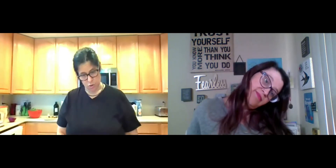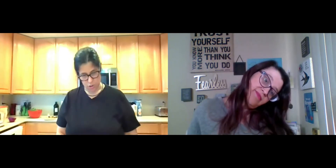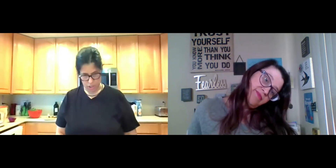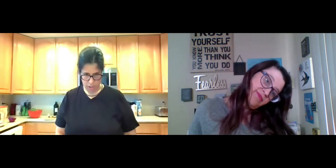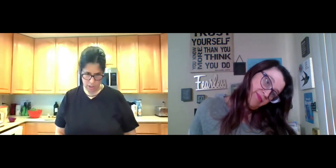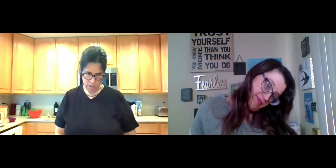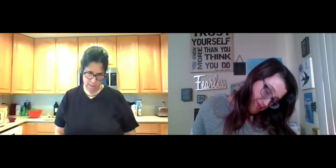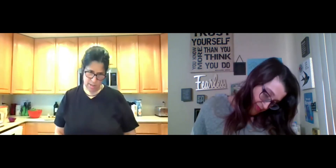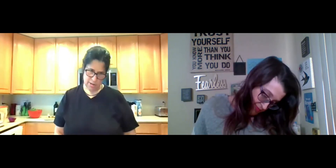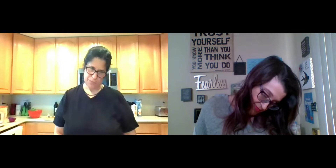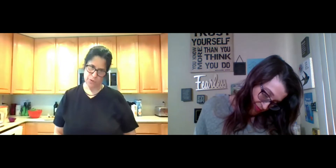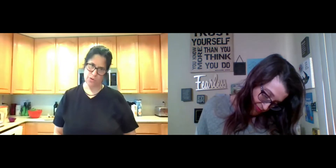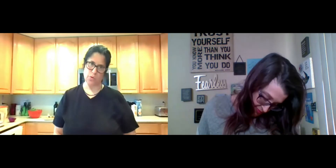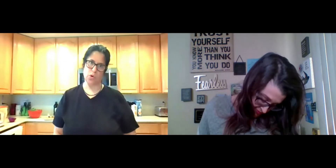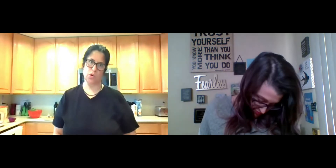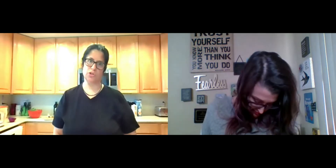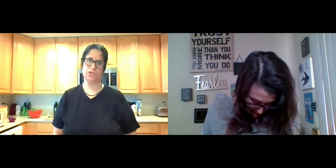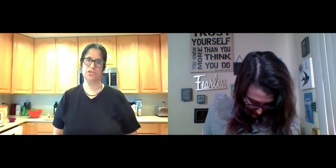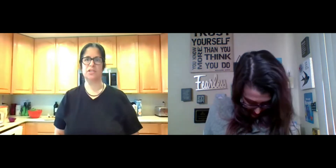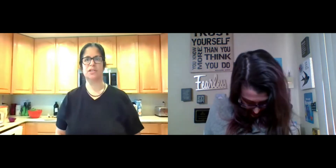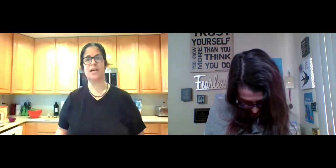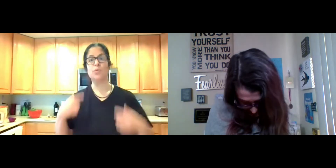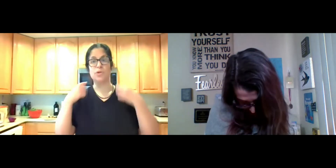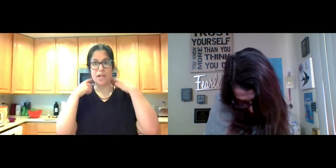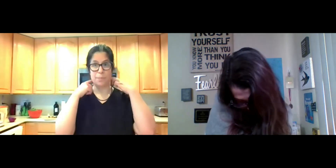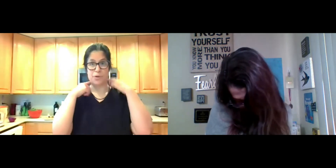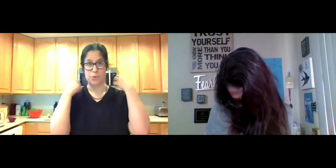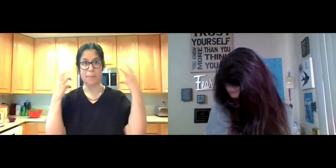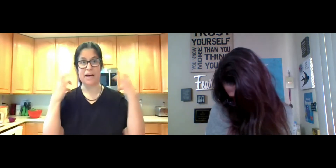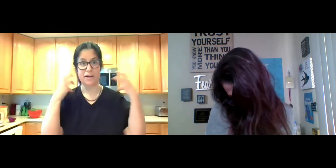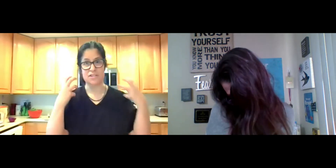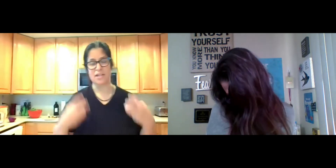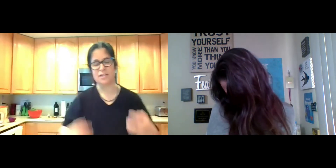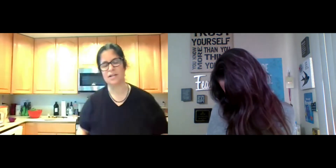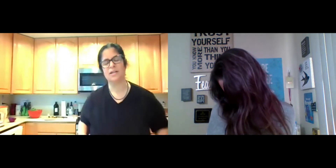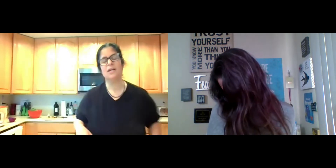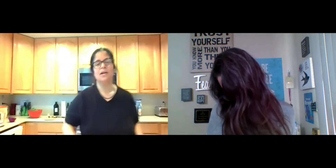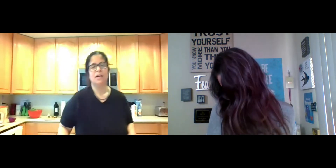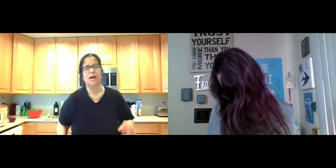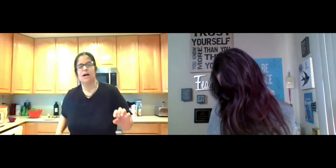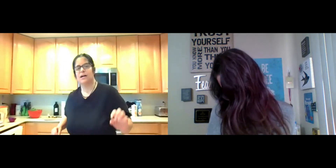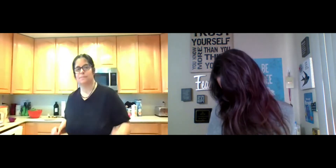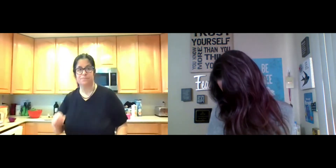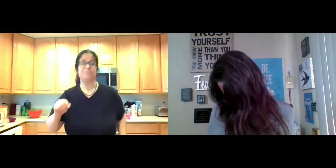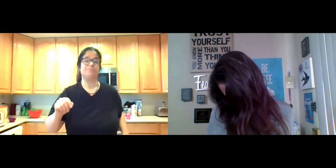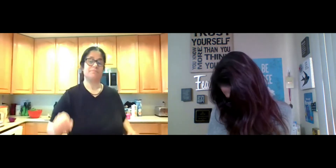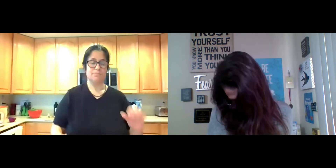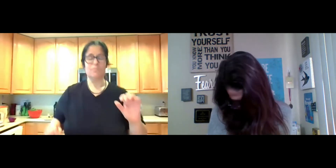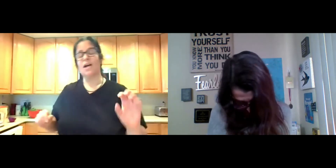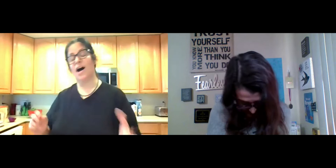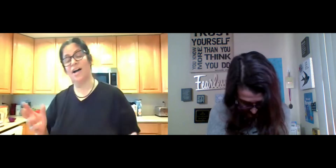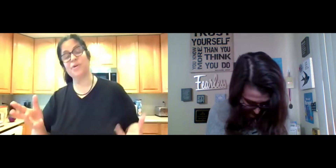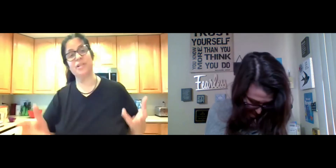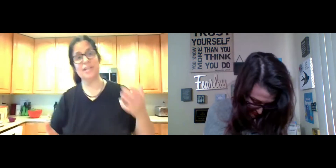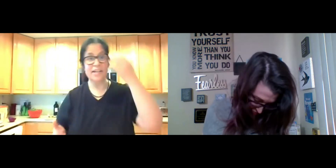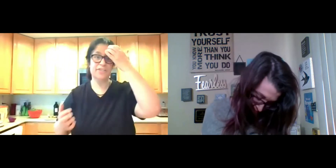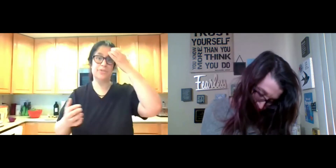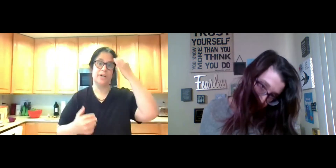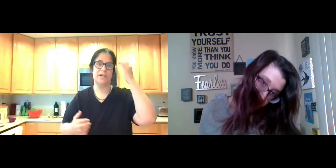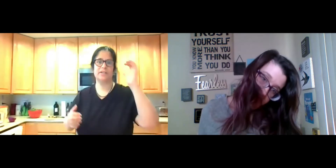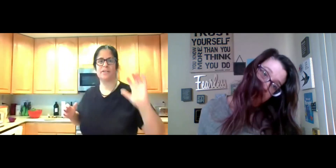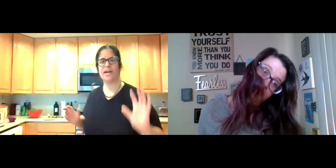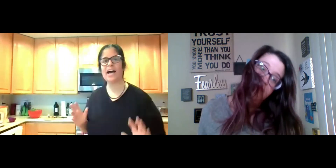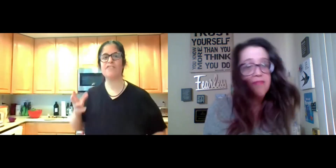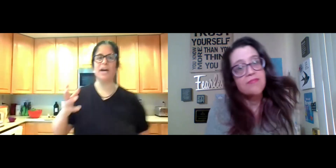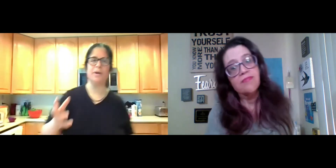slowly do the rolls and that will help you come out of a tight neck. Um, I really like